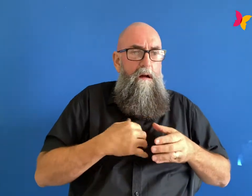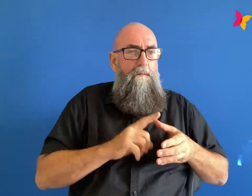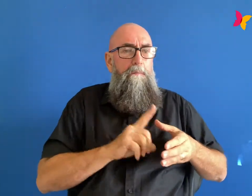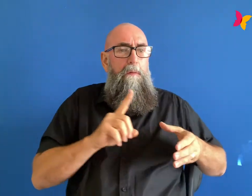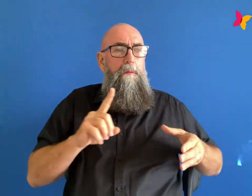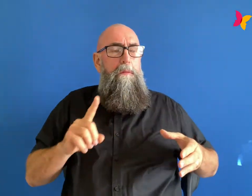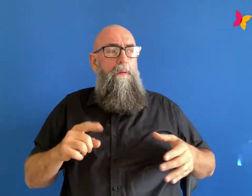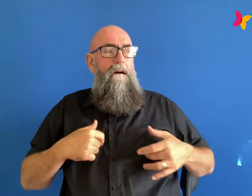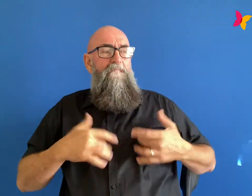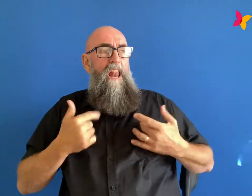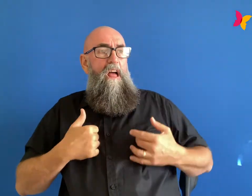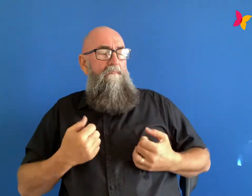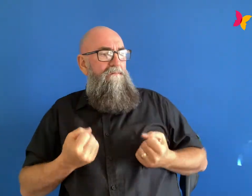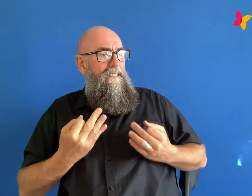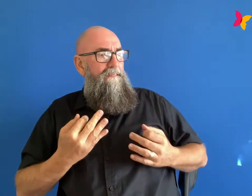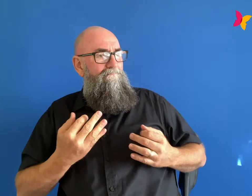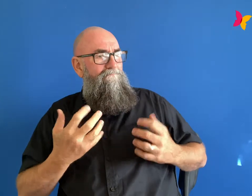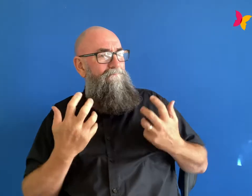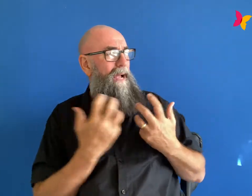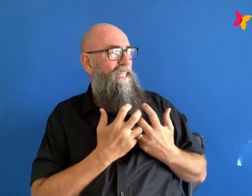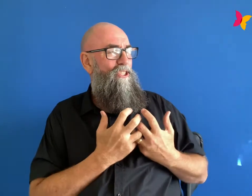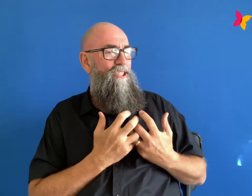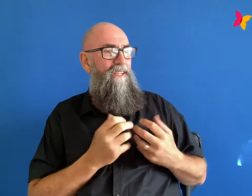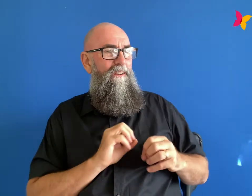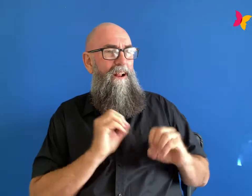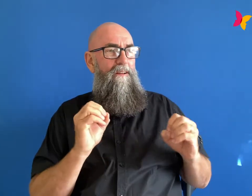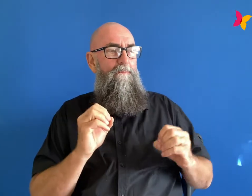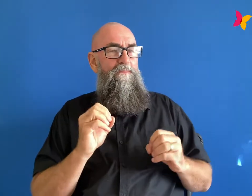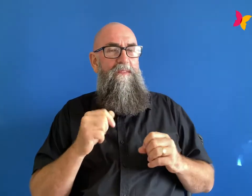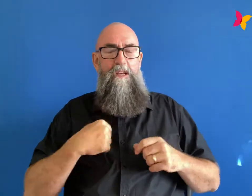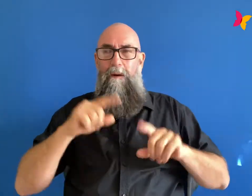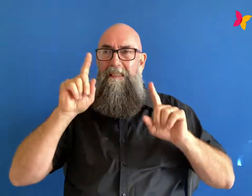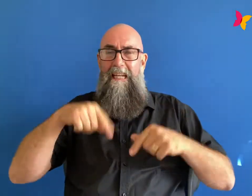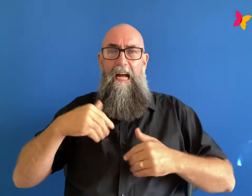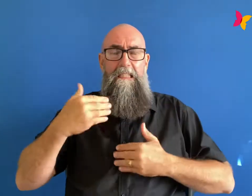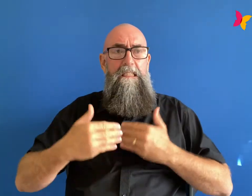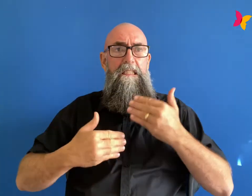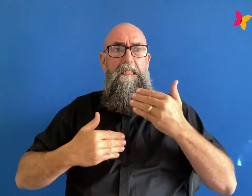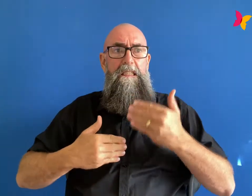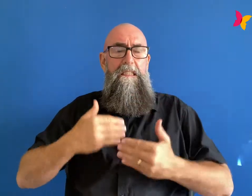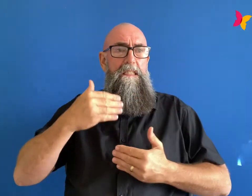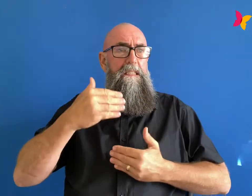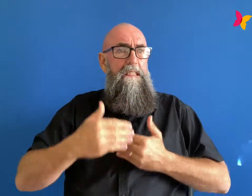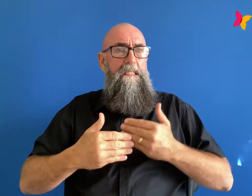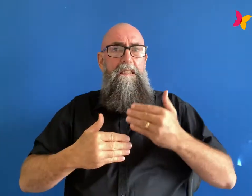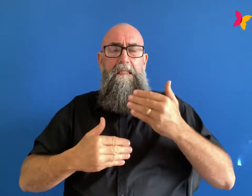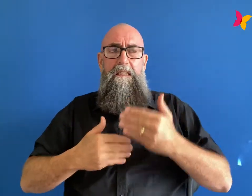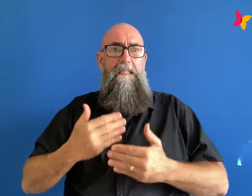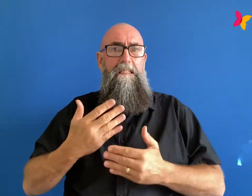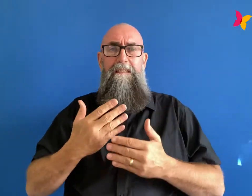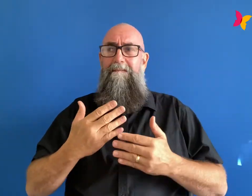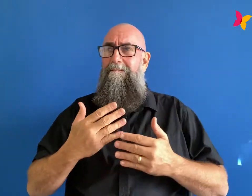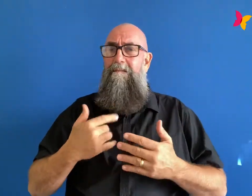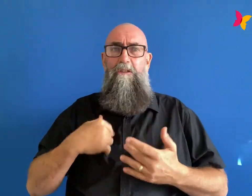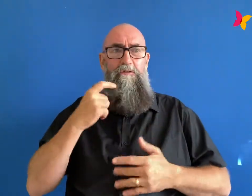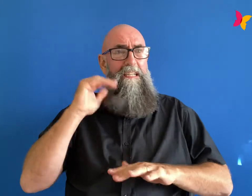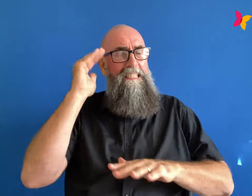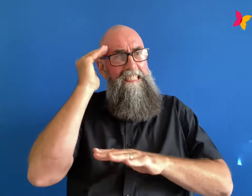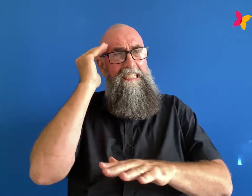and from there it was just like trying to get through the day and while she was unsure of which peers to spend time with and